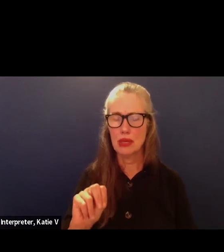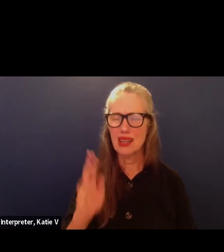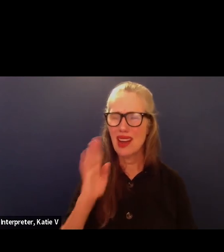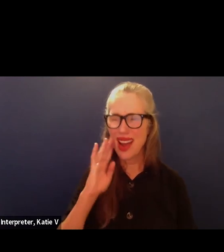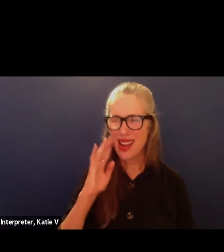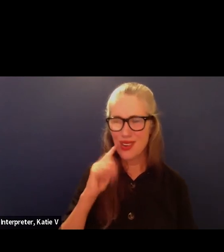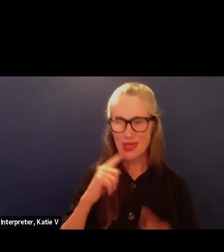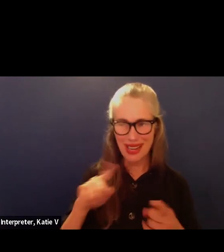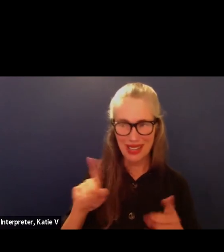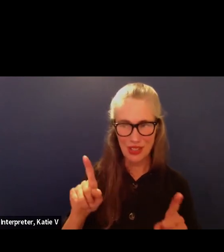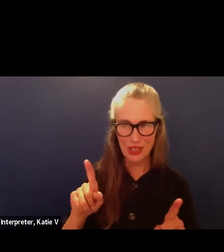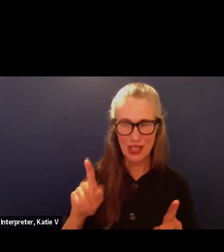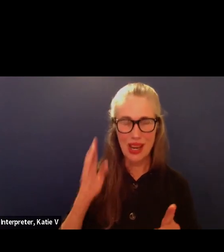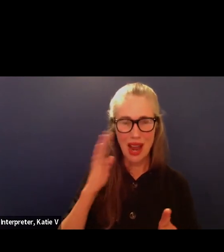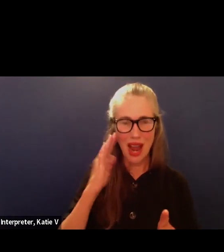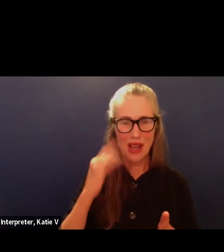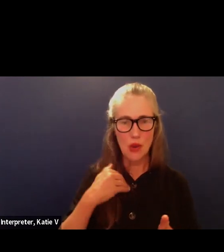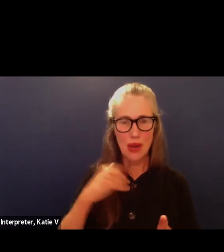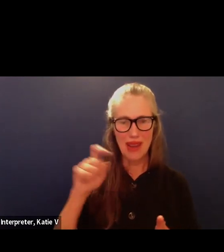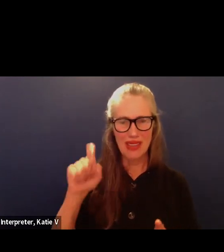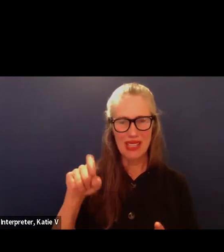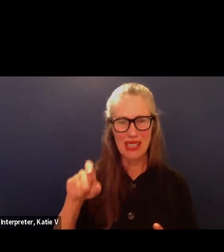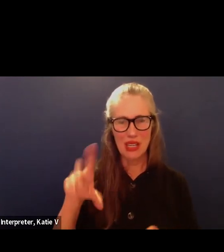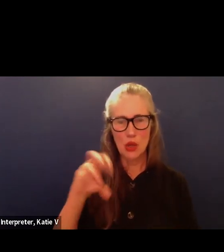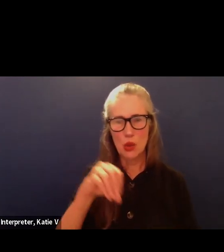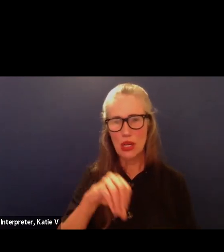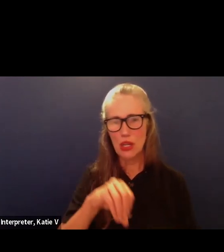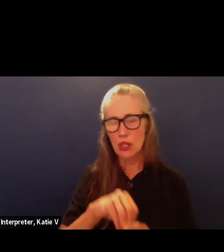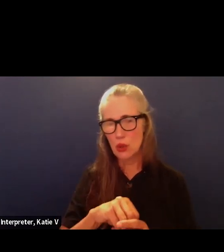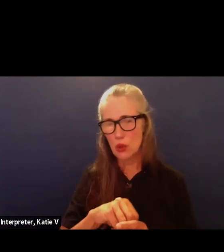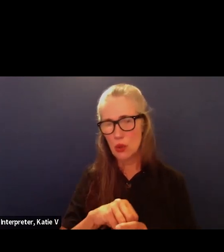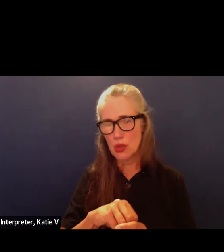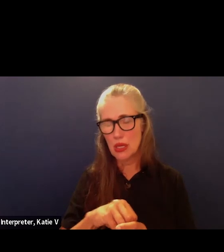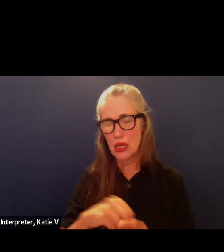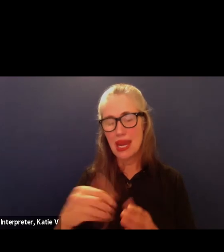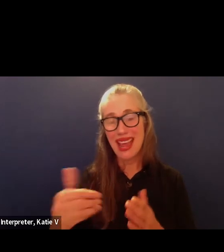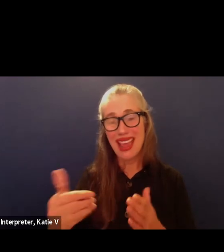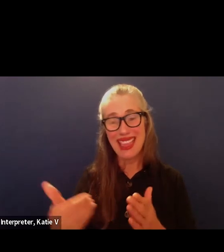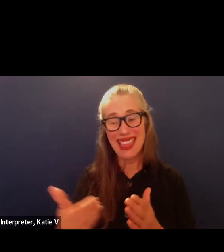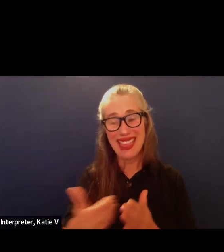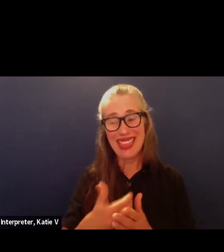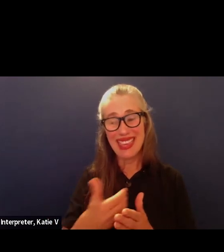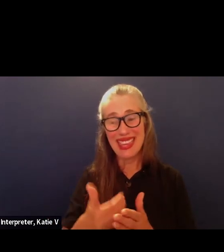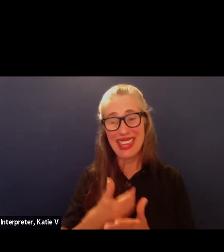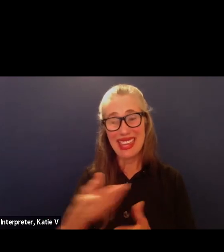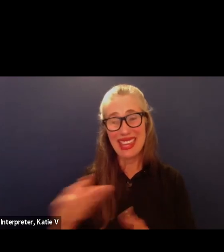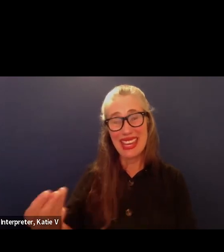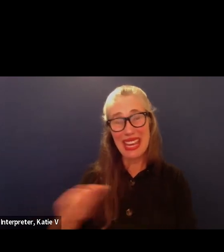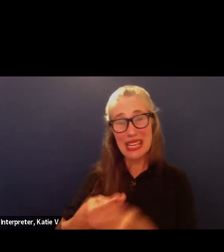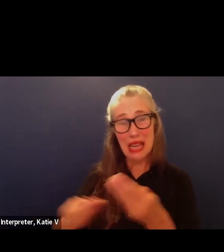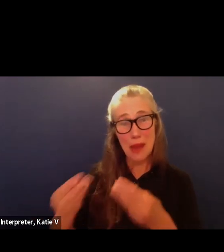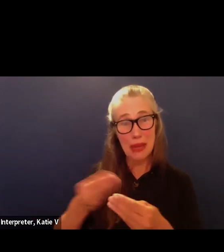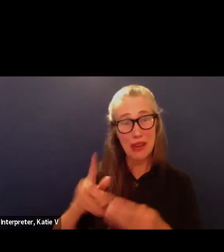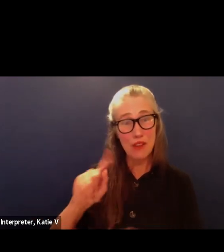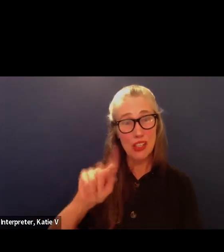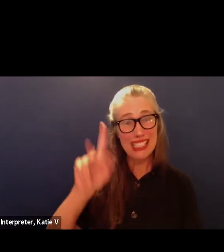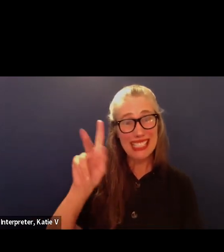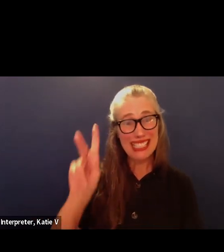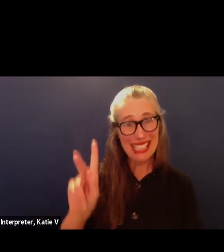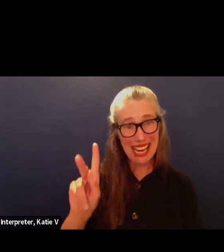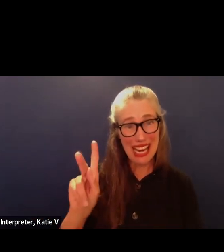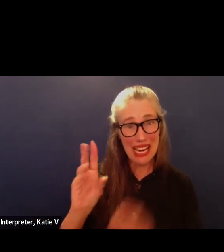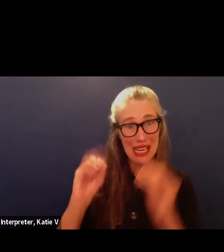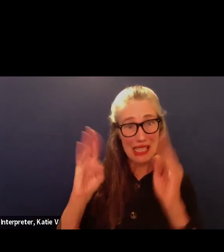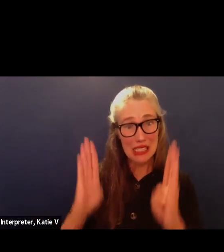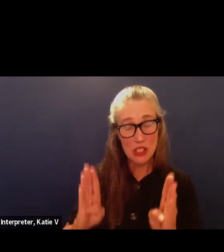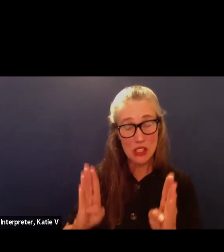declaration to know that we do have a need, but are we including the incoming need that we may have for TK teachers? Would